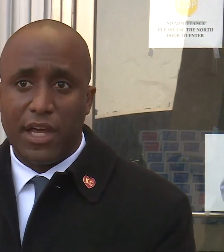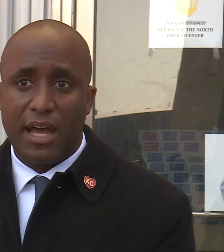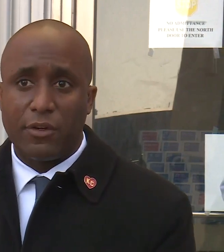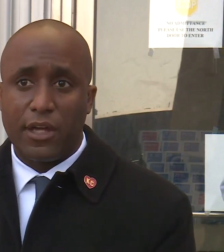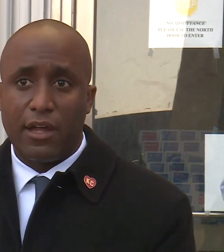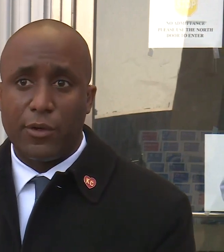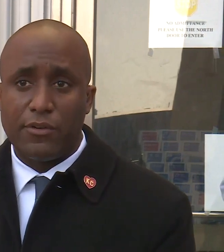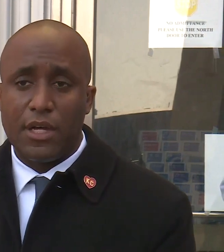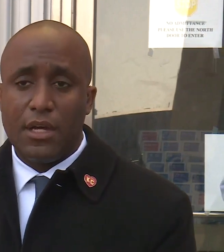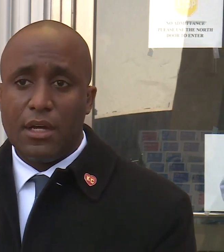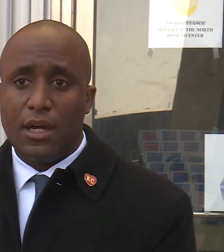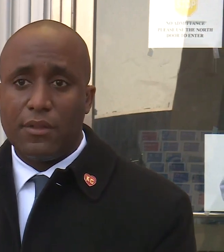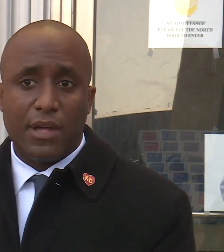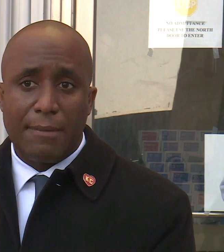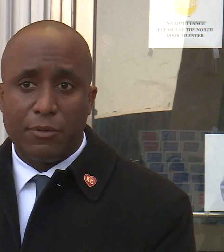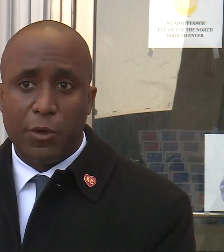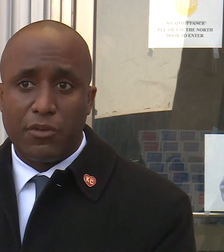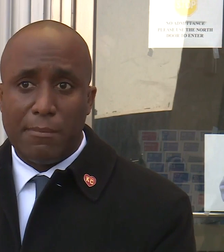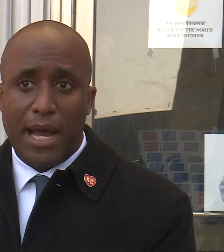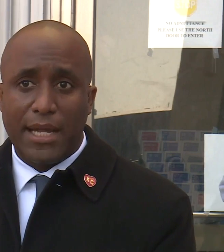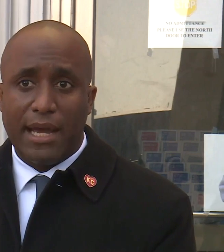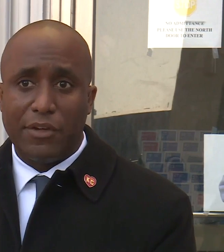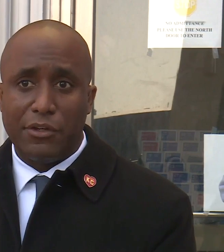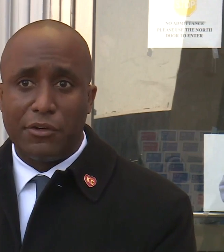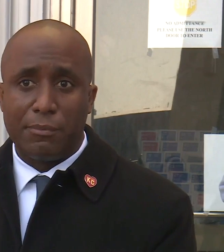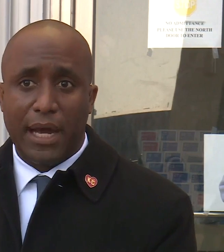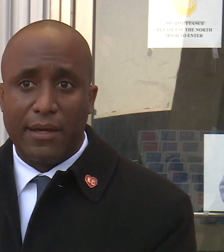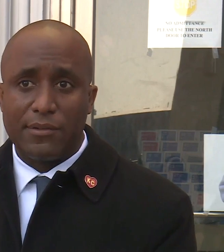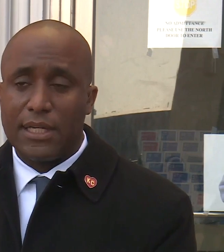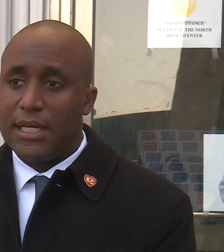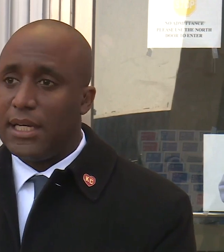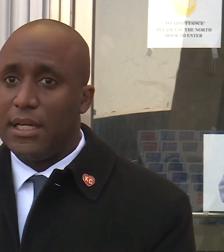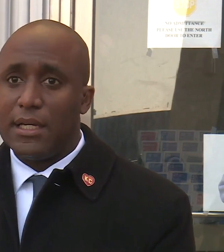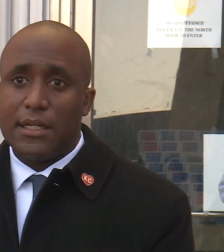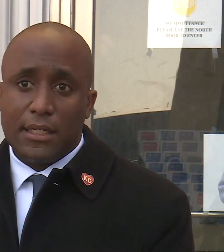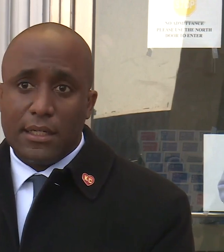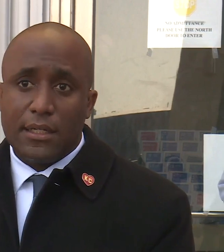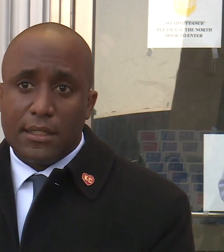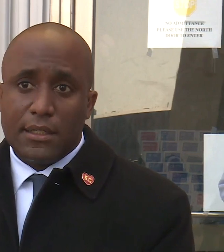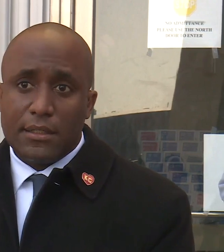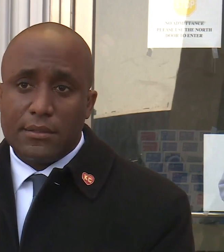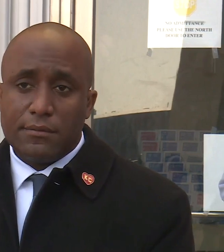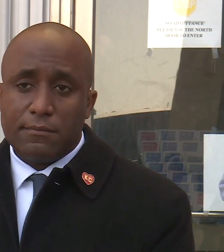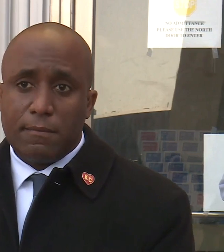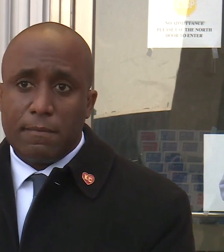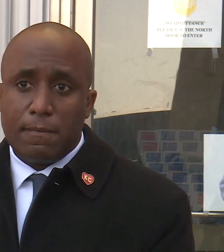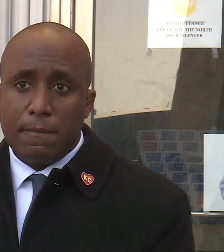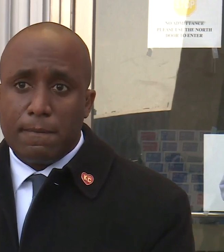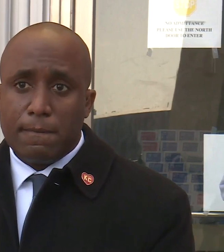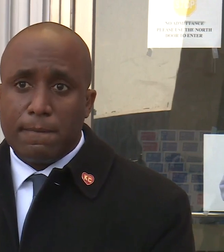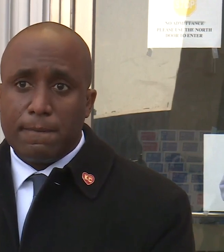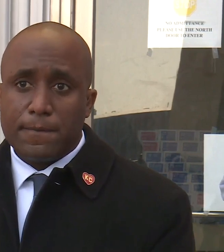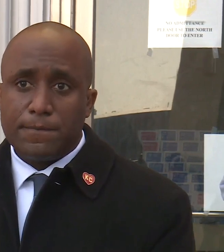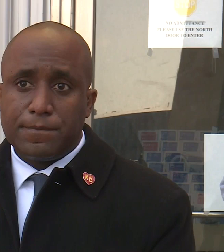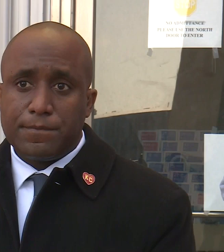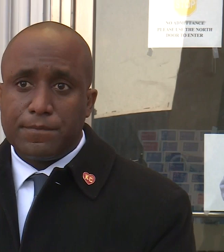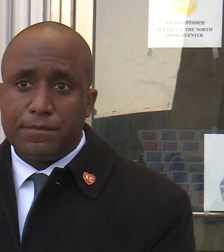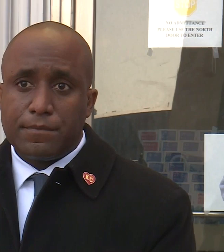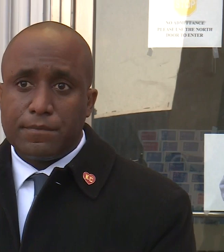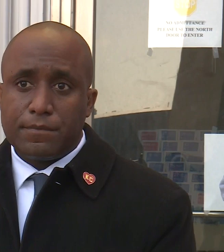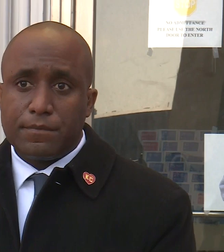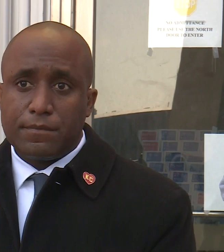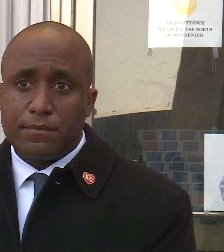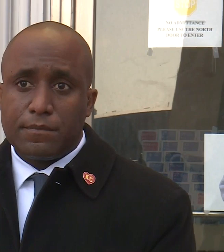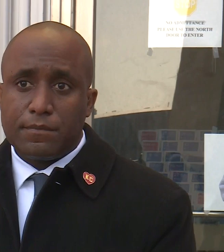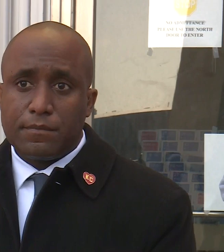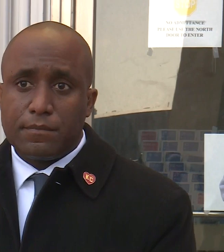Thanksgiving gatherings, the types of which they might have in years past. And how concerned are you that people who ignore them or are simply going